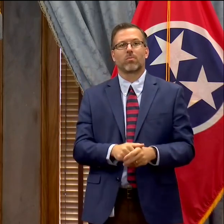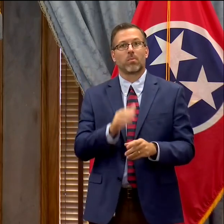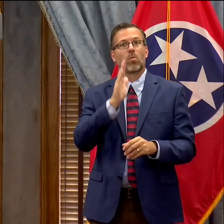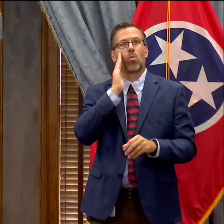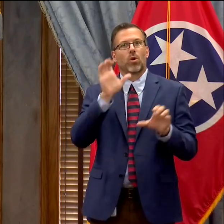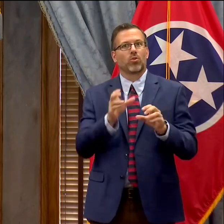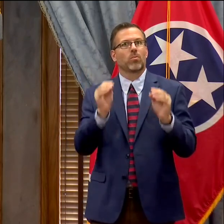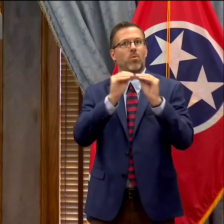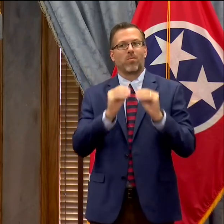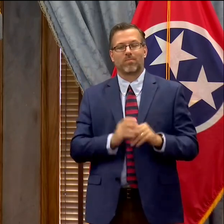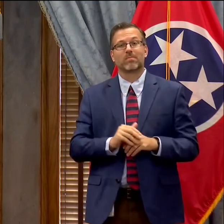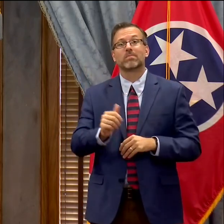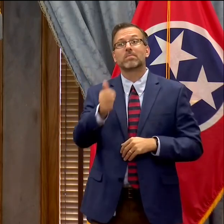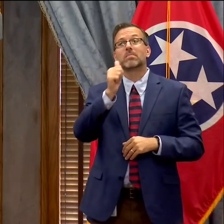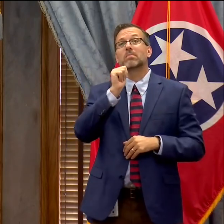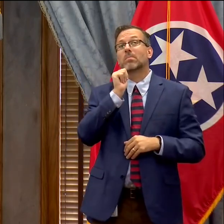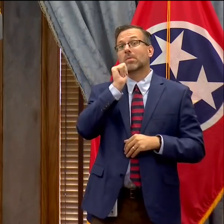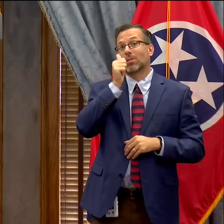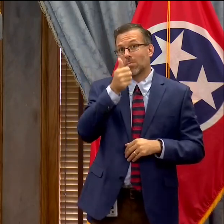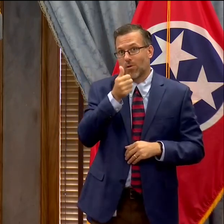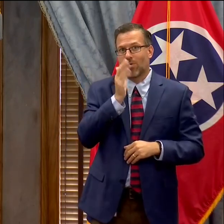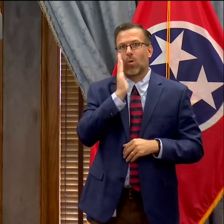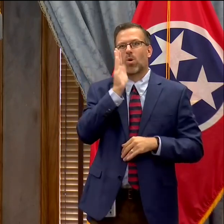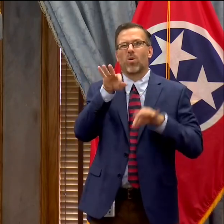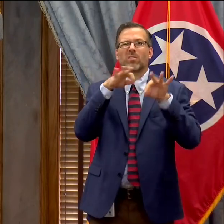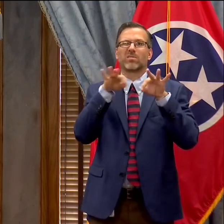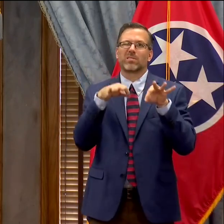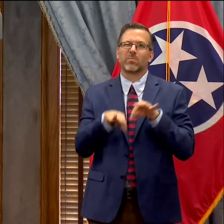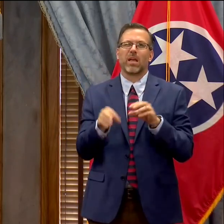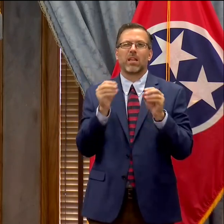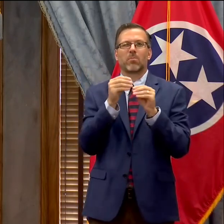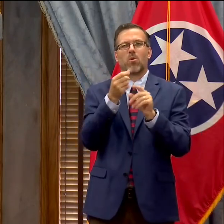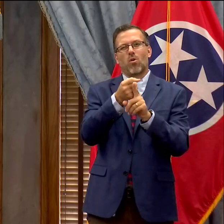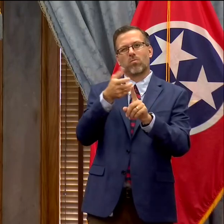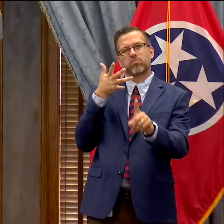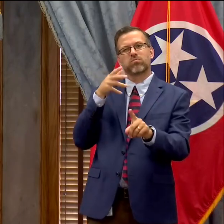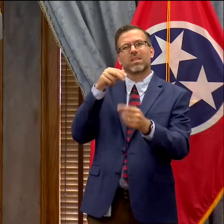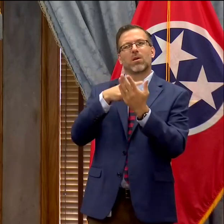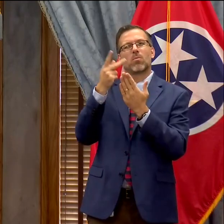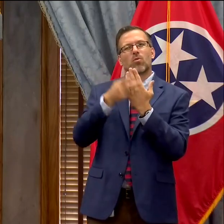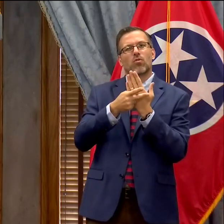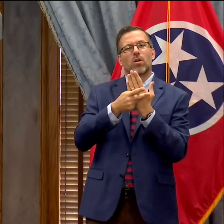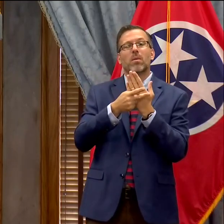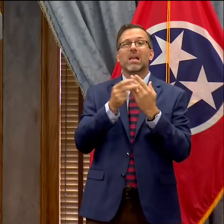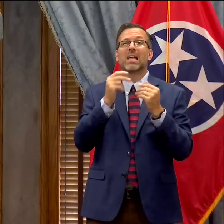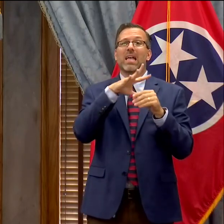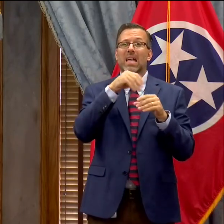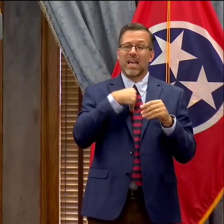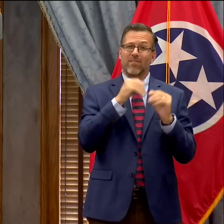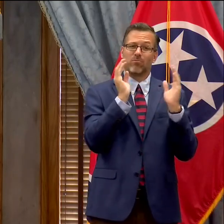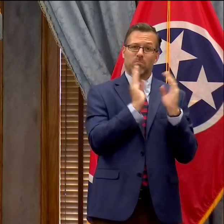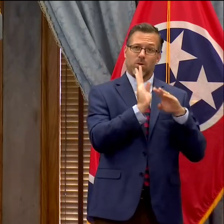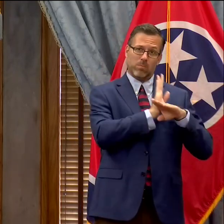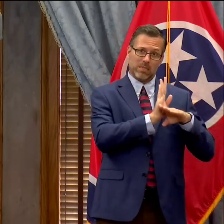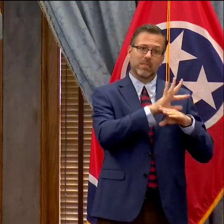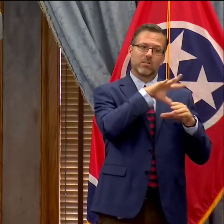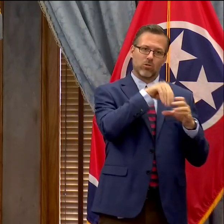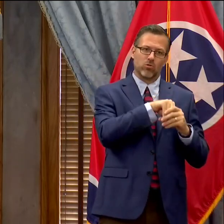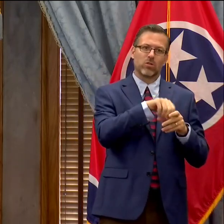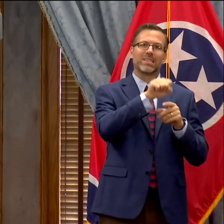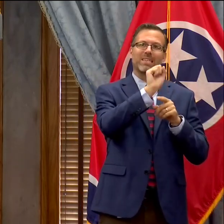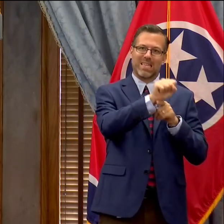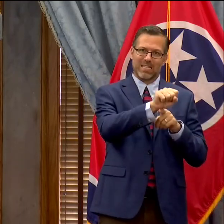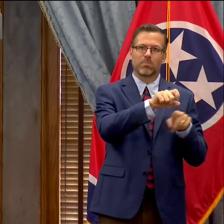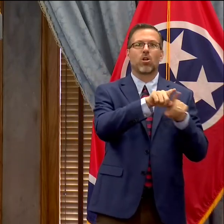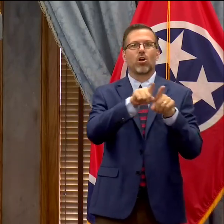we'll be announcing the expansion of this program to include other businesses beyond those that were